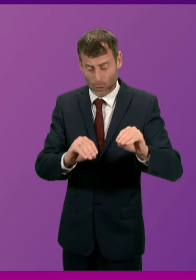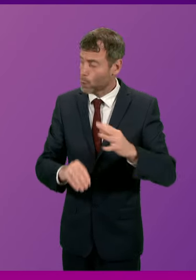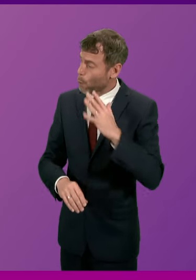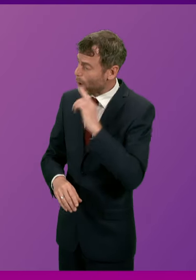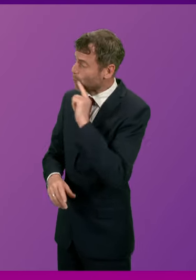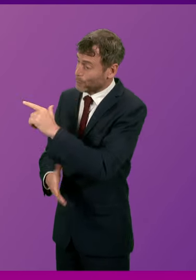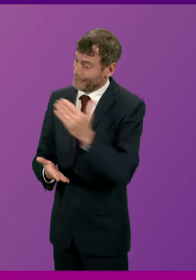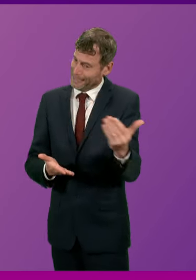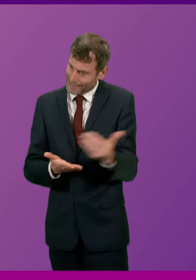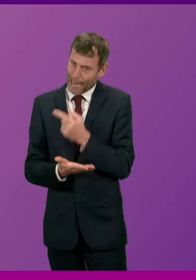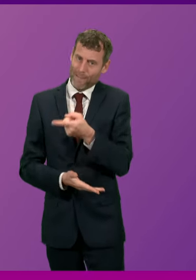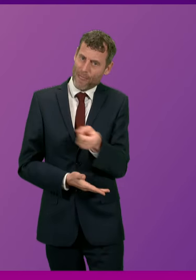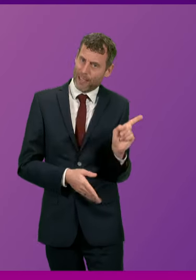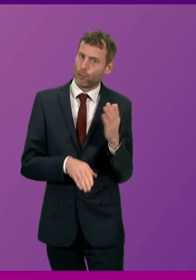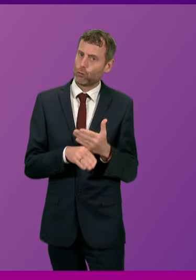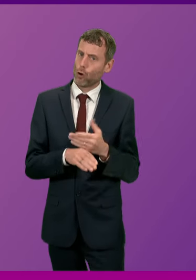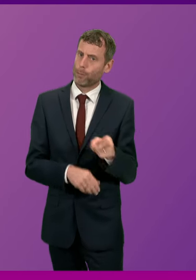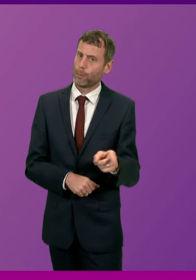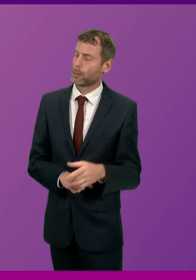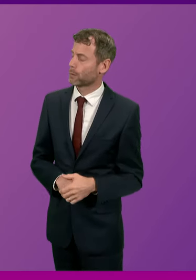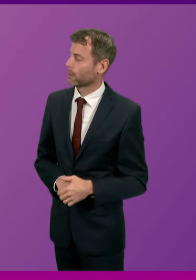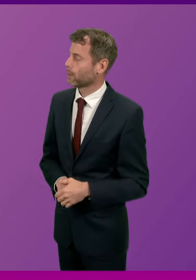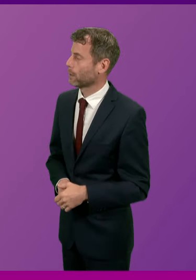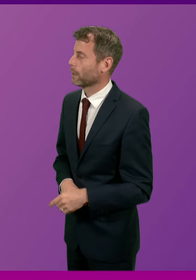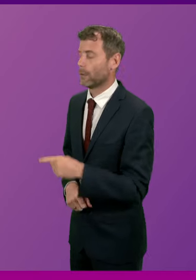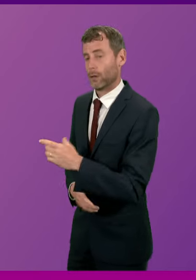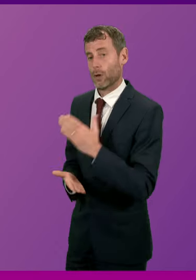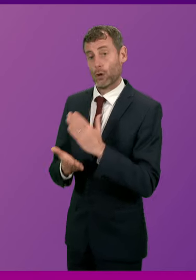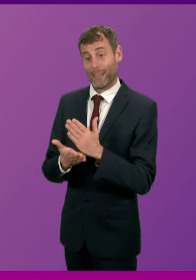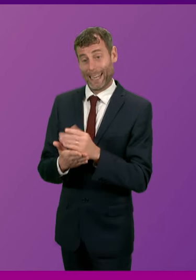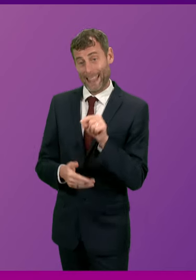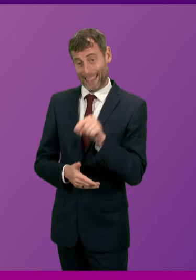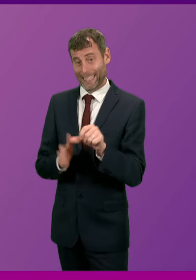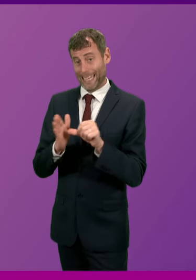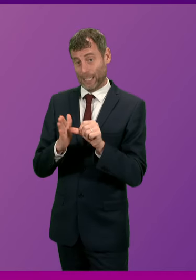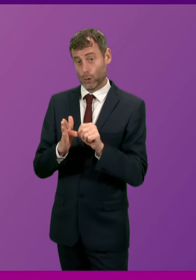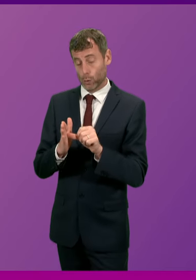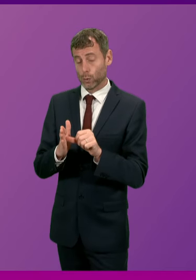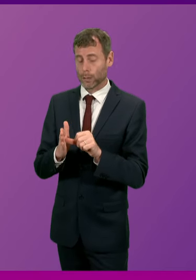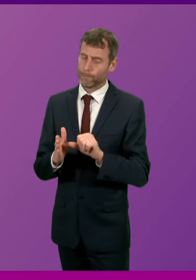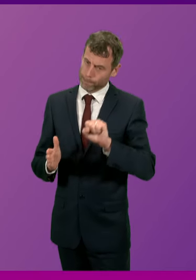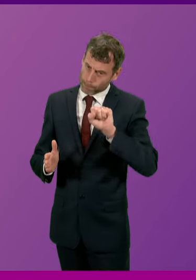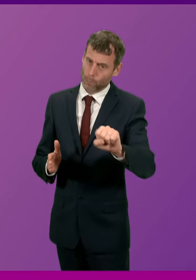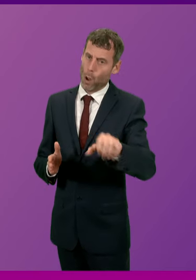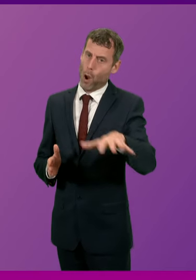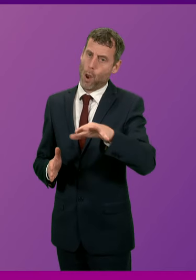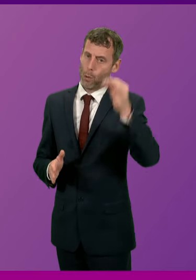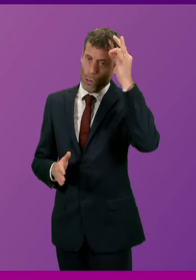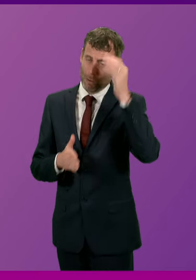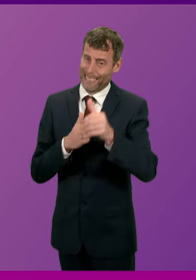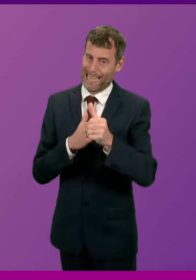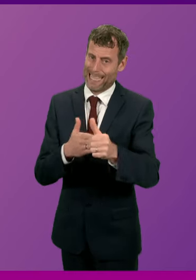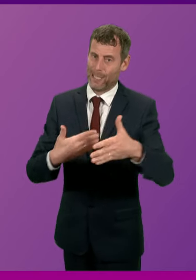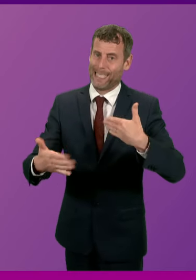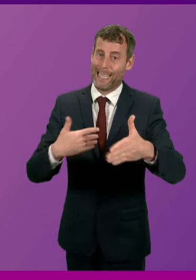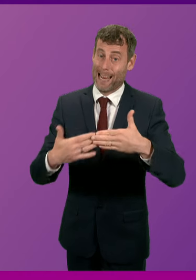First Minister. Obviously, these are matters for local authorities individually to take forward. That's the constitutional